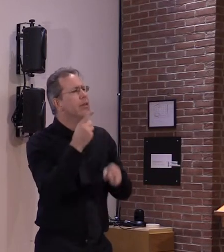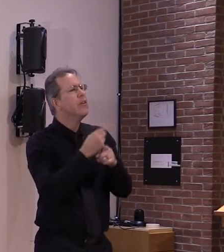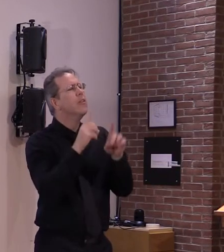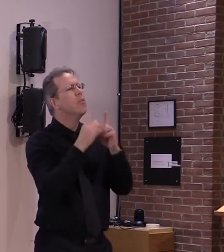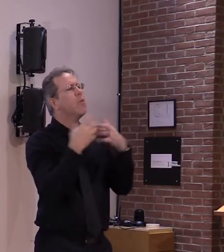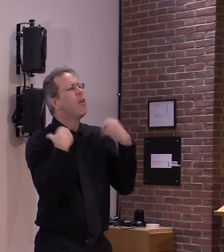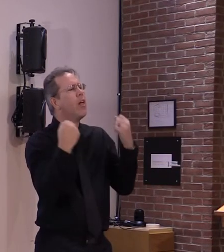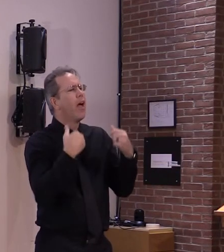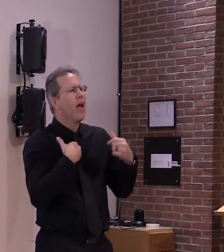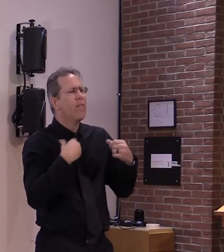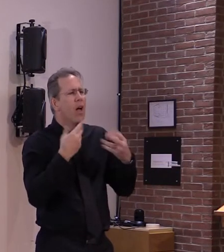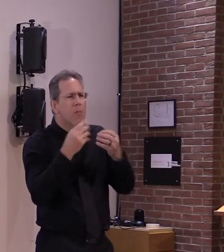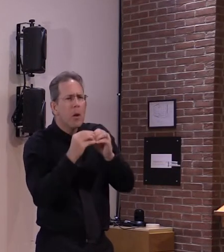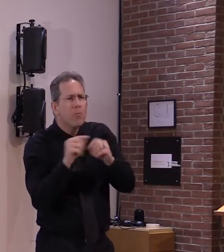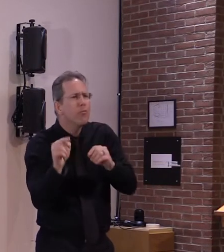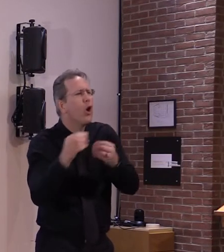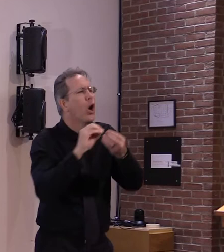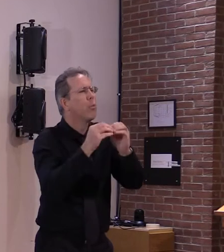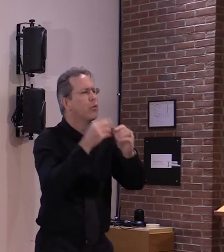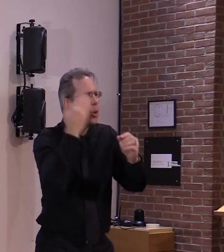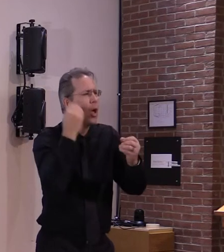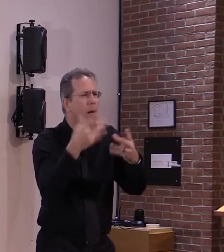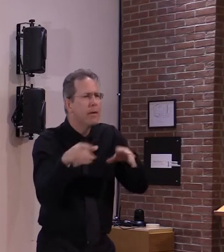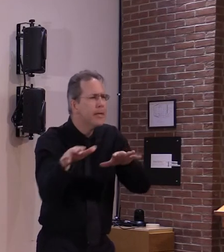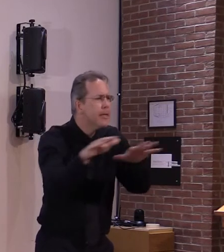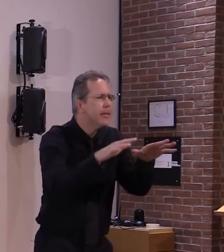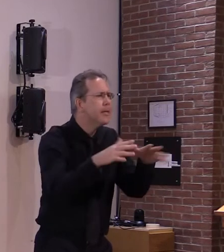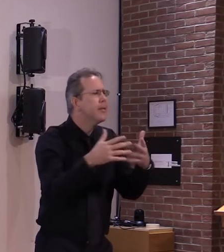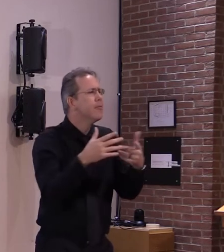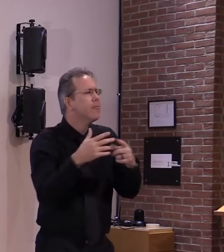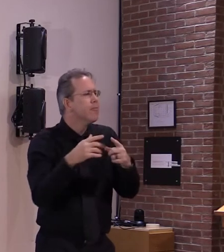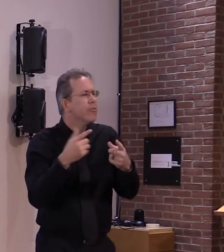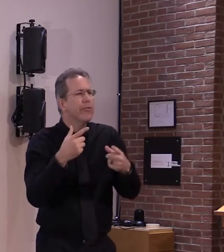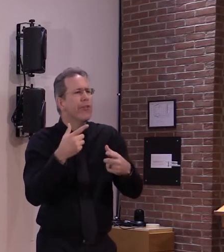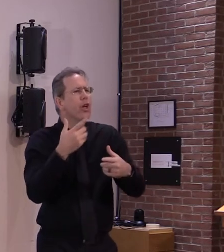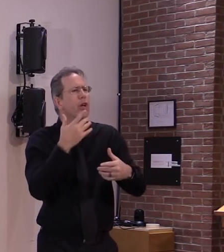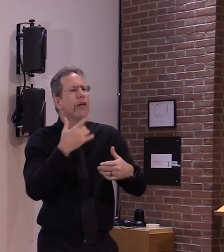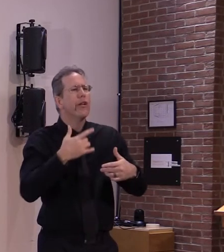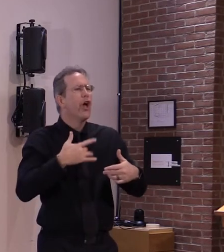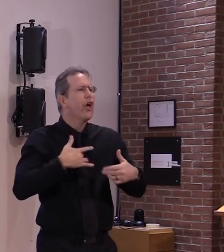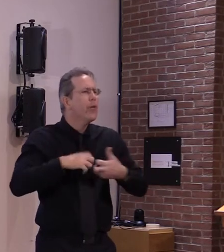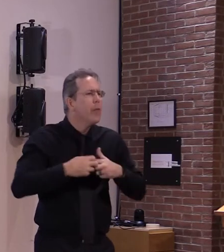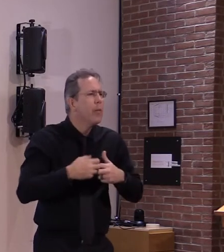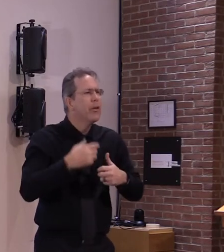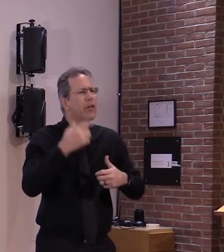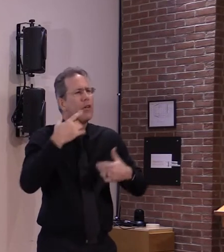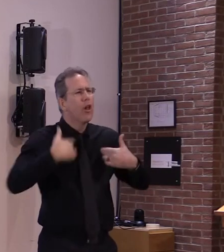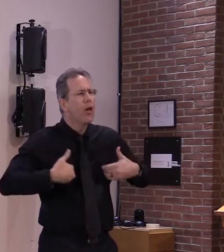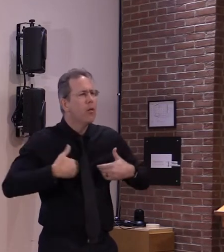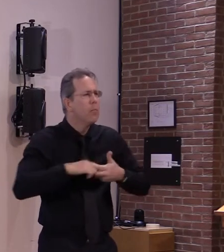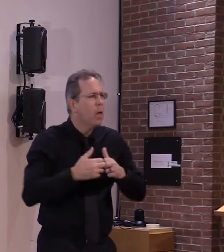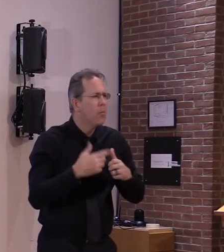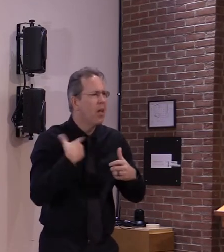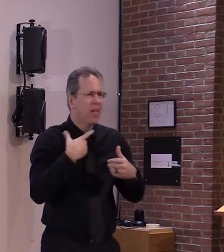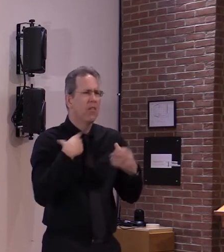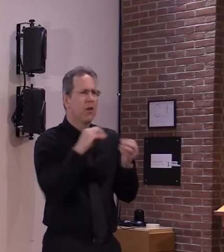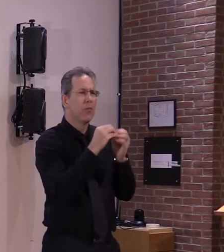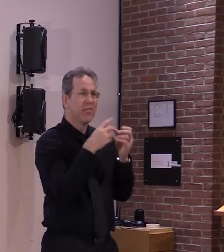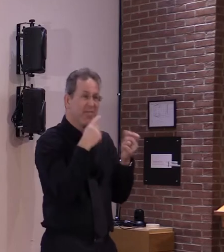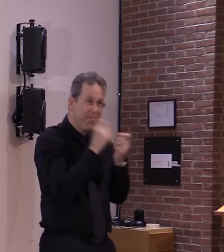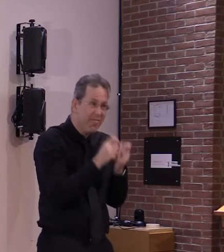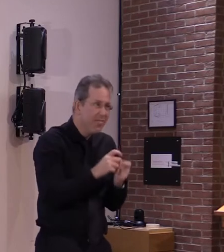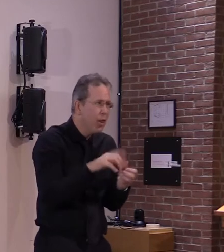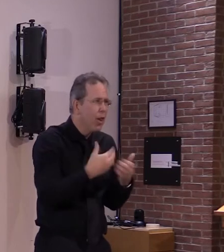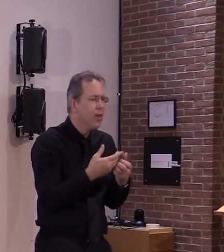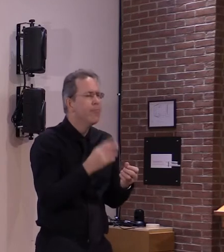97 plus percent of people having insurance and uh accessing health care in the state